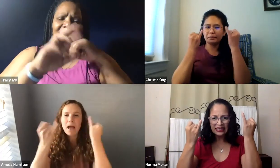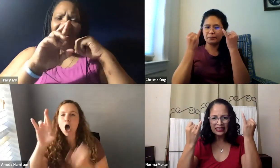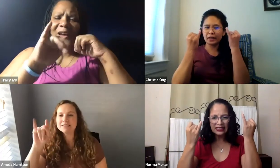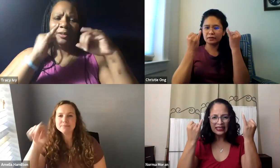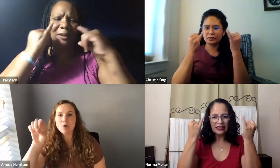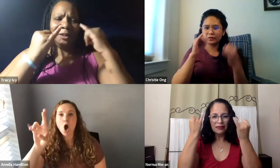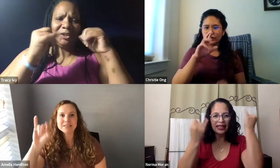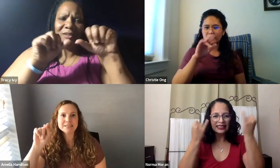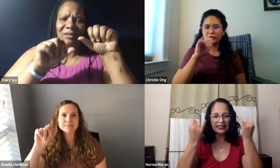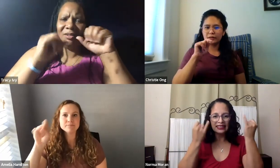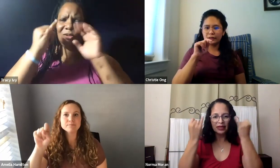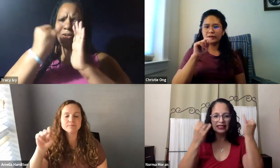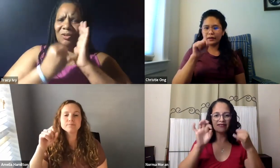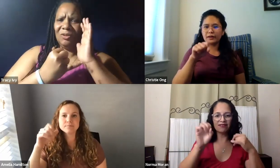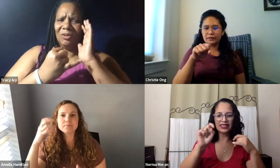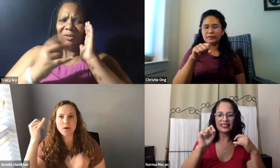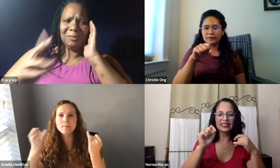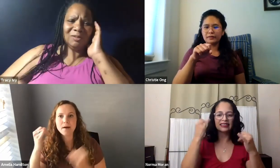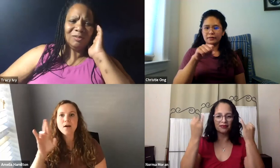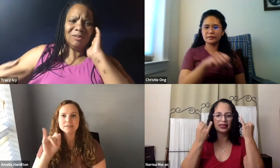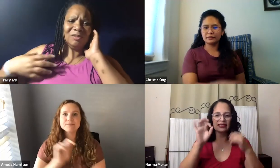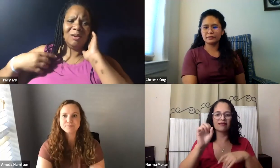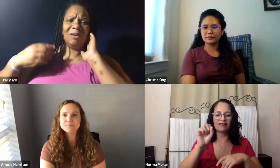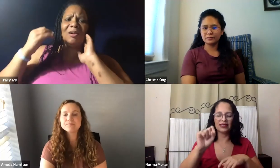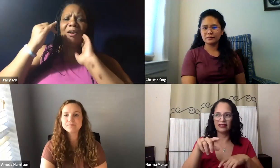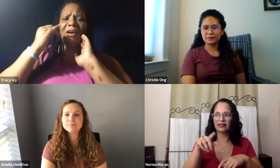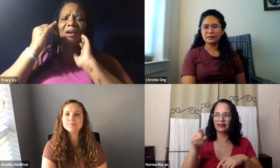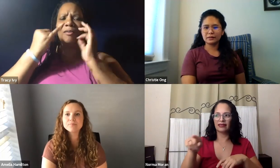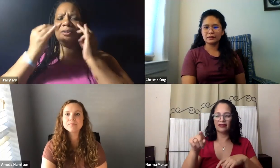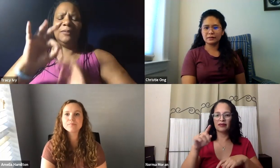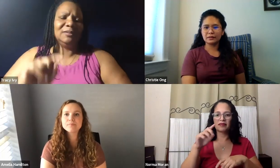What's the one in the spring called Imagine or Imagine? Oh, no. Imagine RIT. Right.